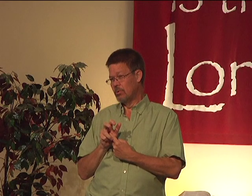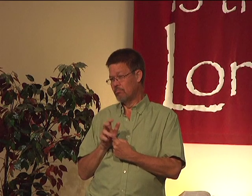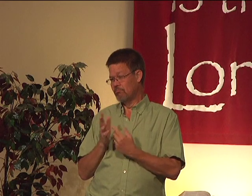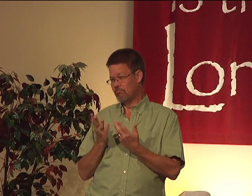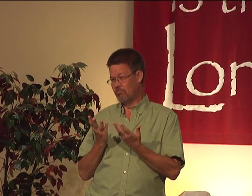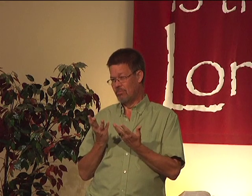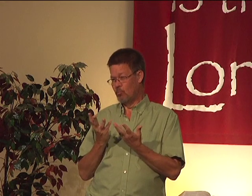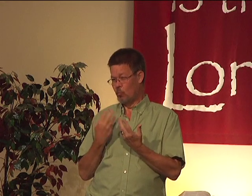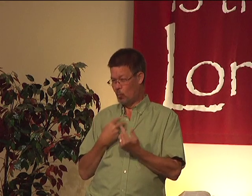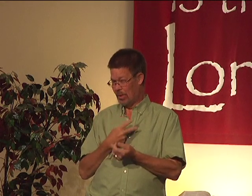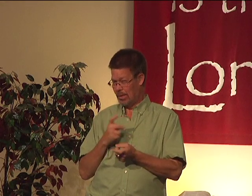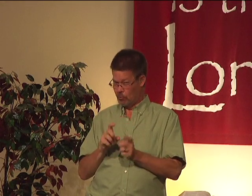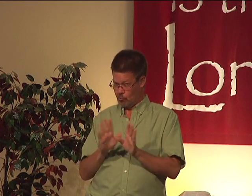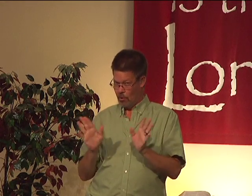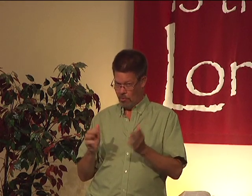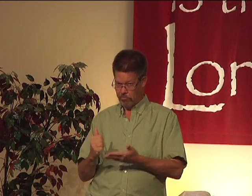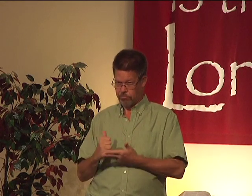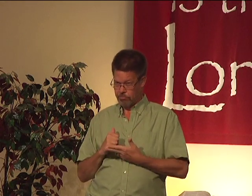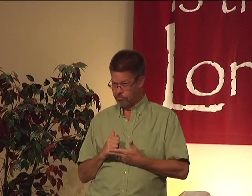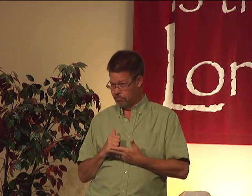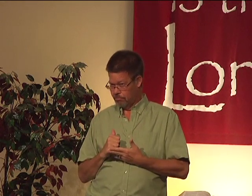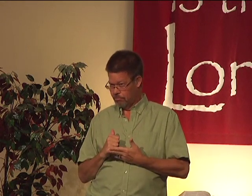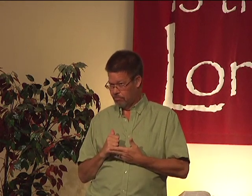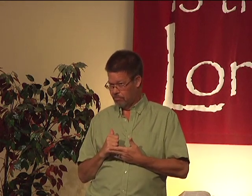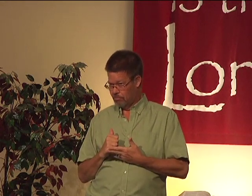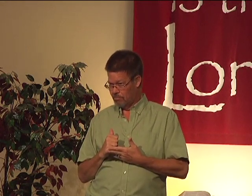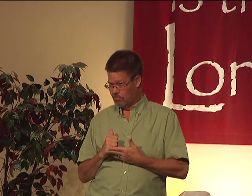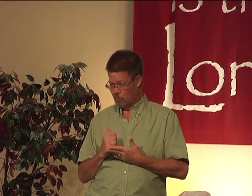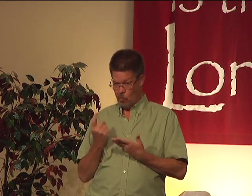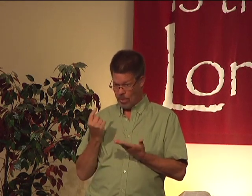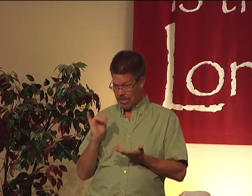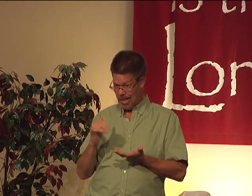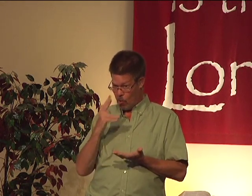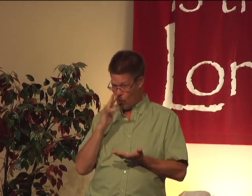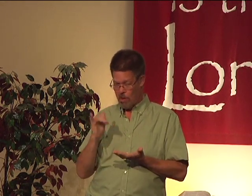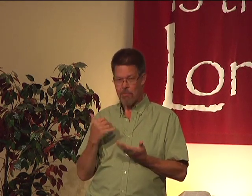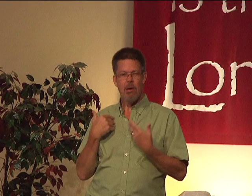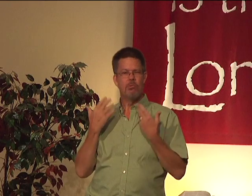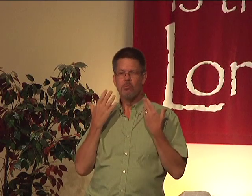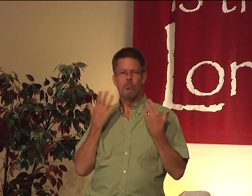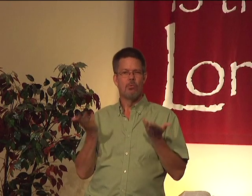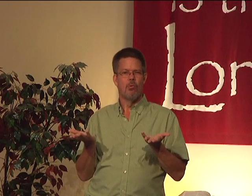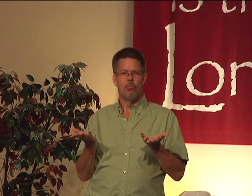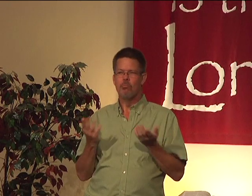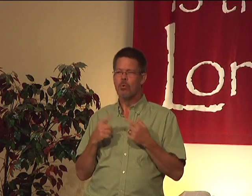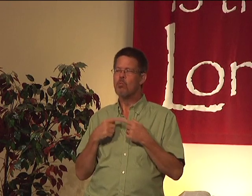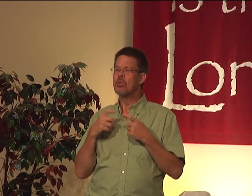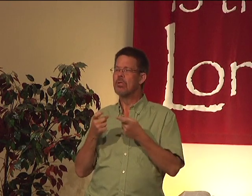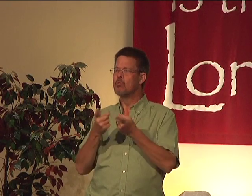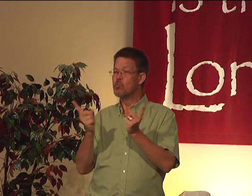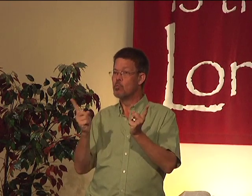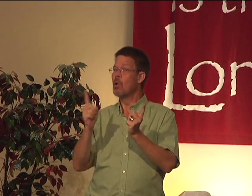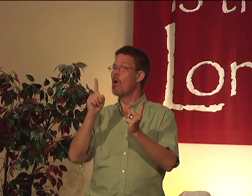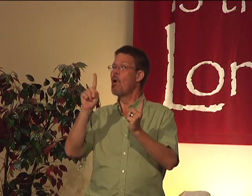at this. We need your help. What that looks like, I'm not really sure.